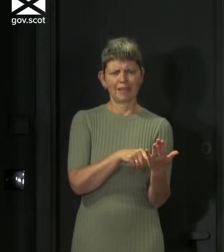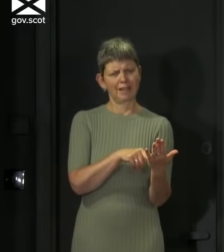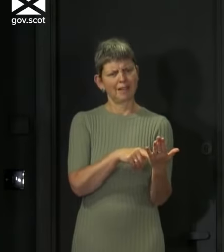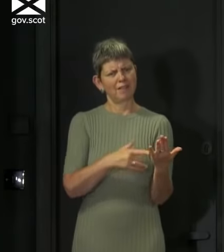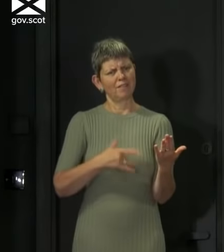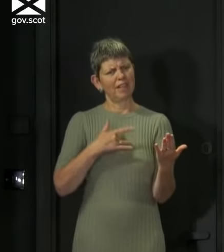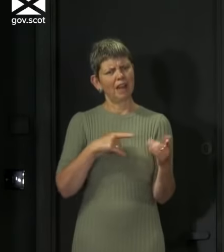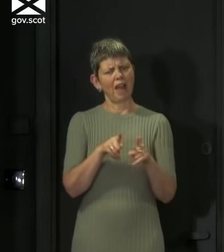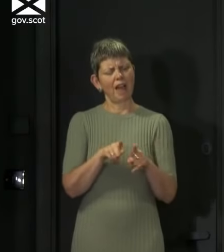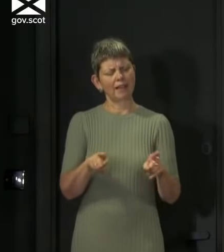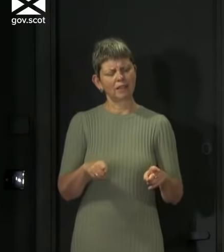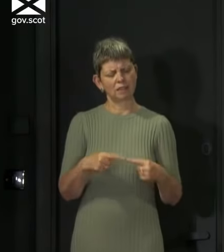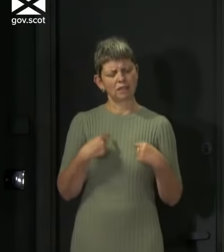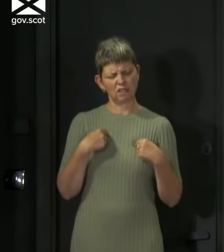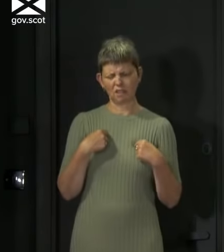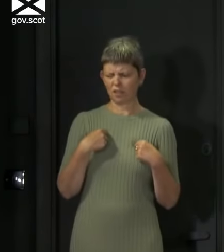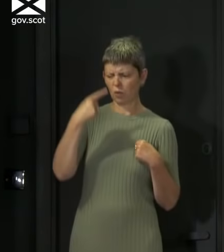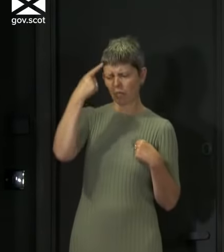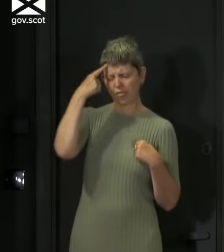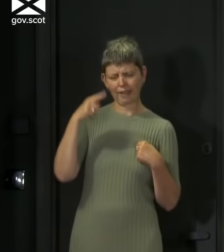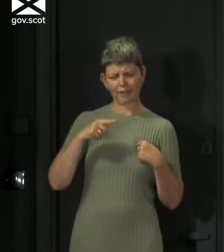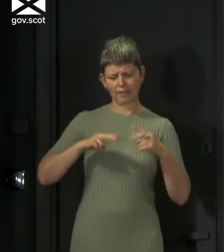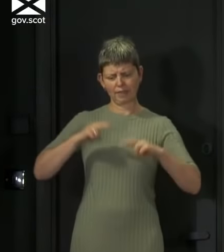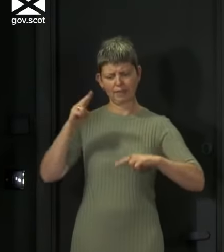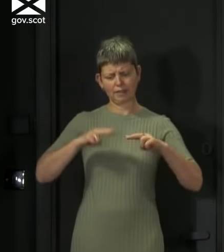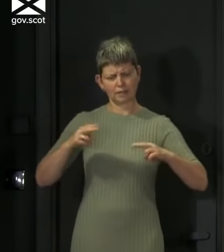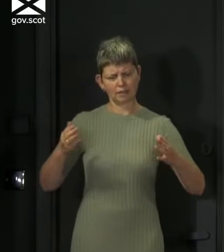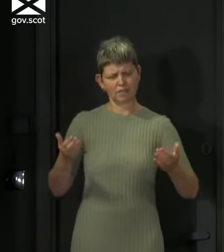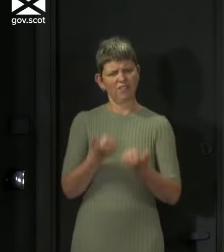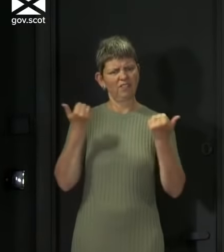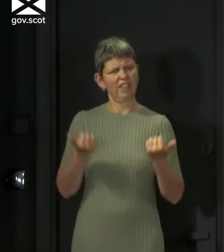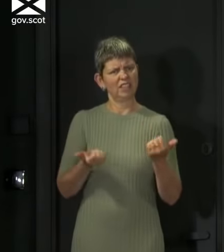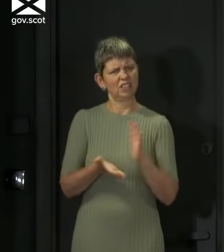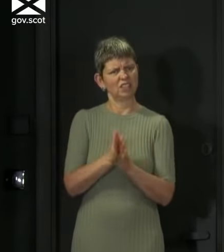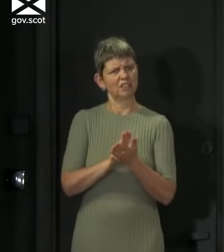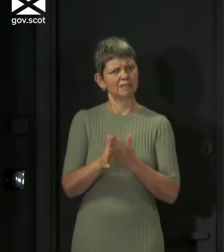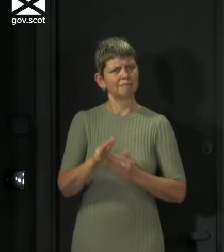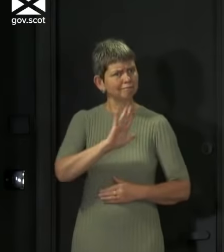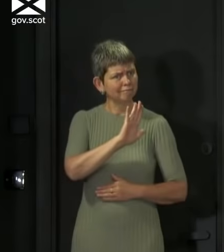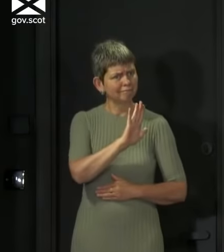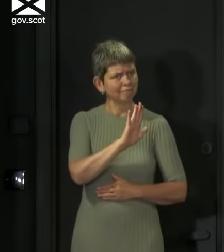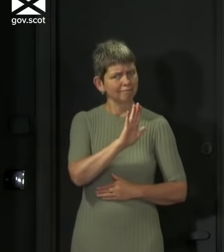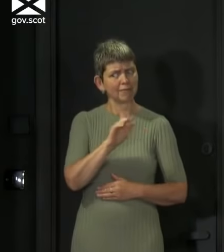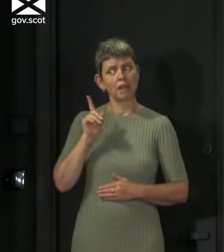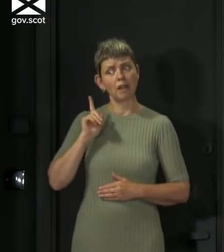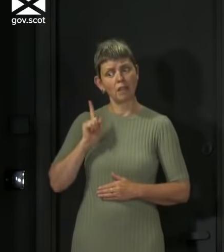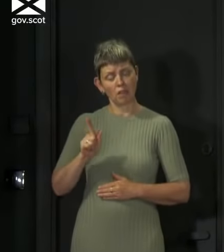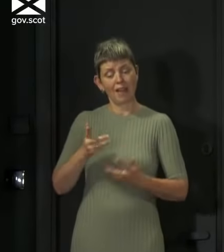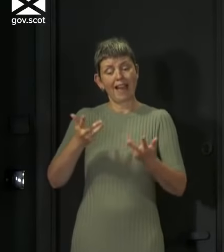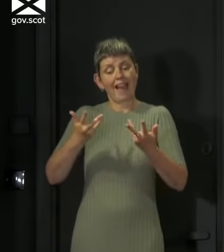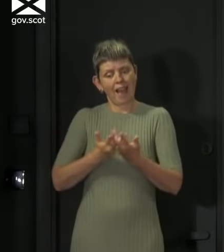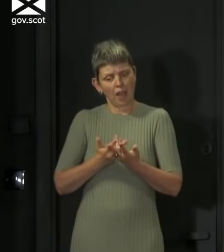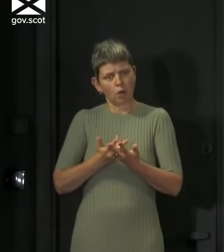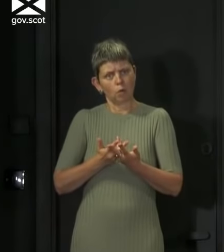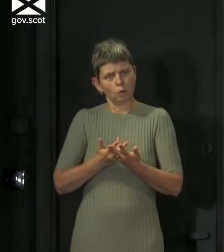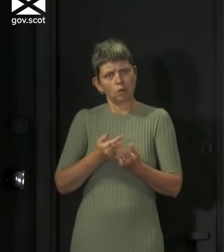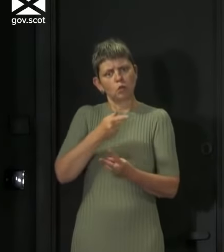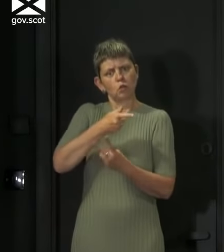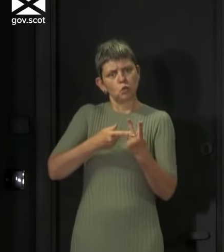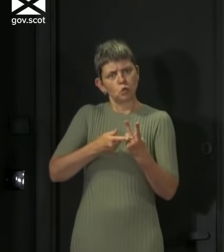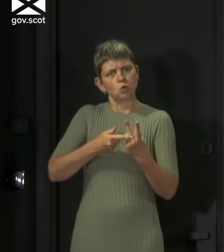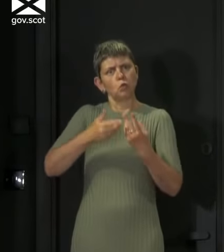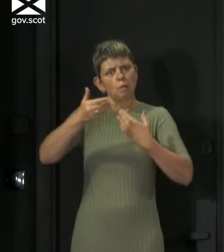at an end. This process has always had this next stage, which is exactly about looking at the individual circumstances